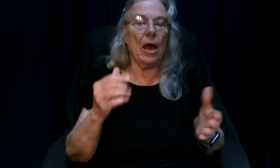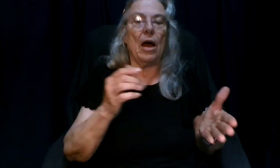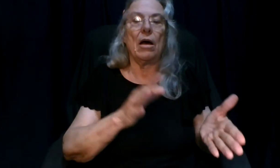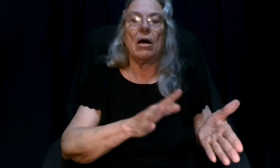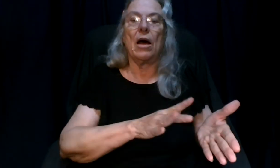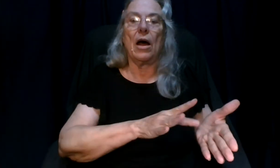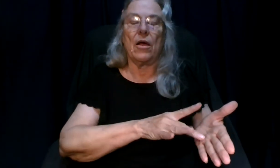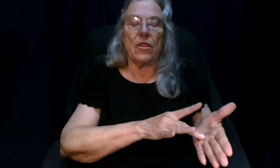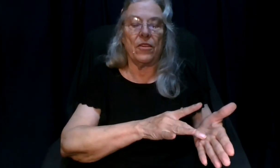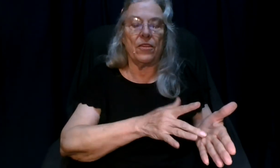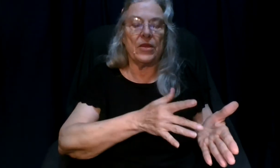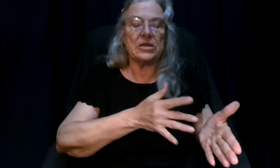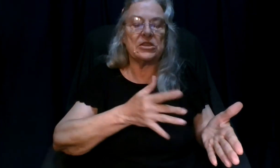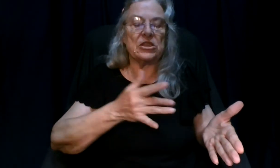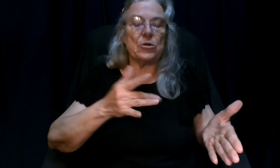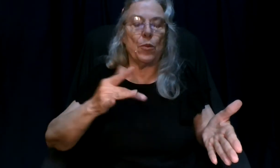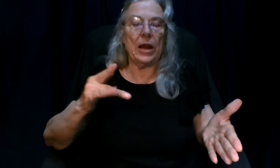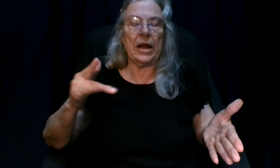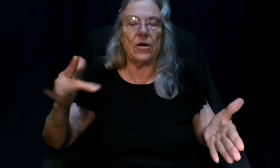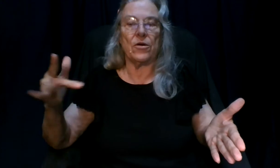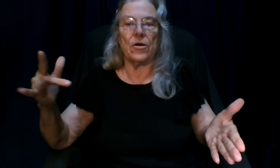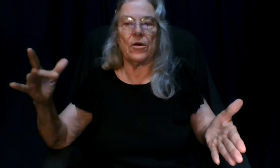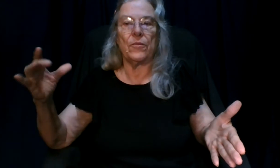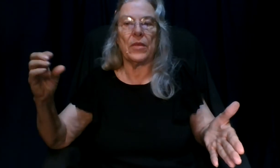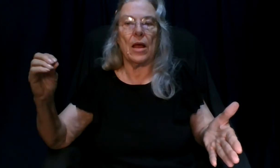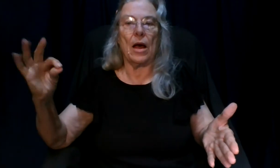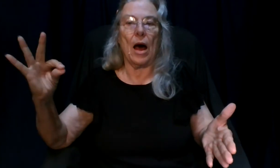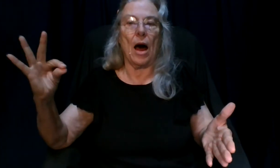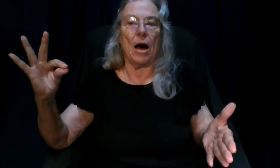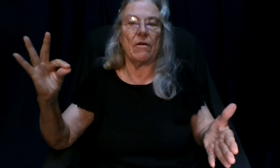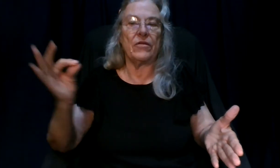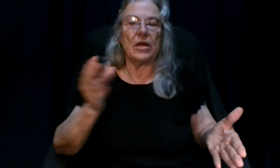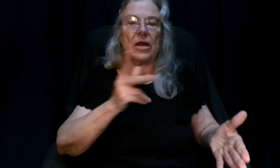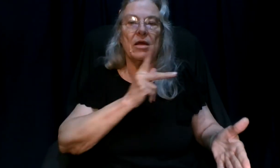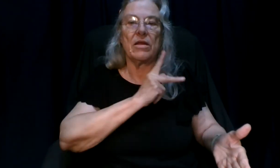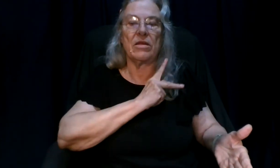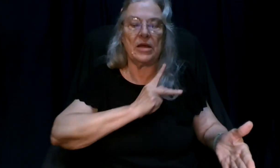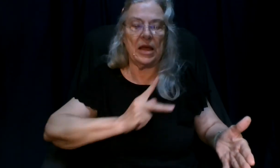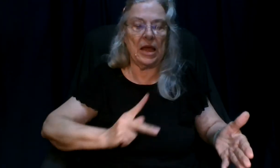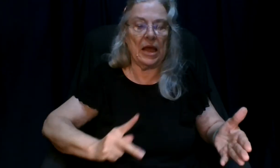the splendor of the king